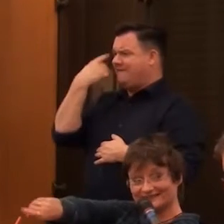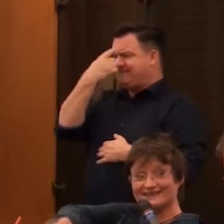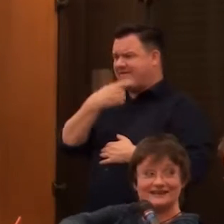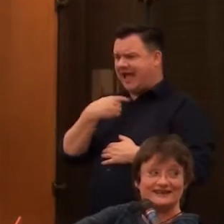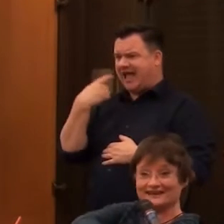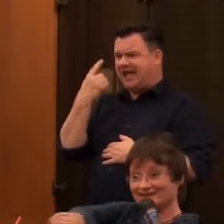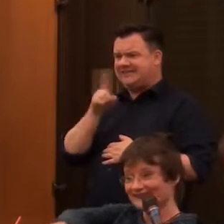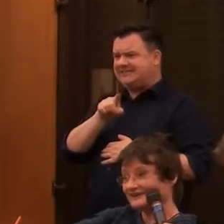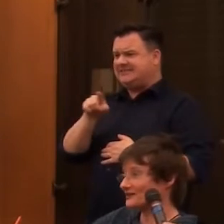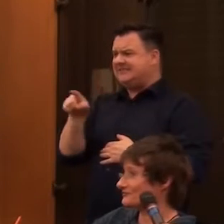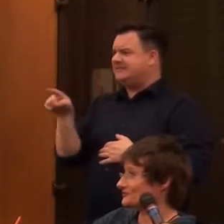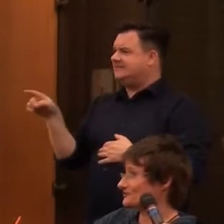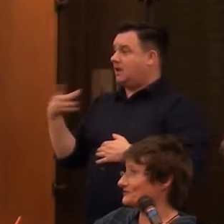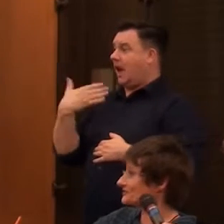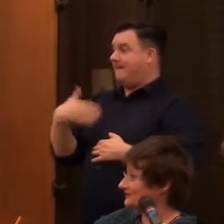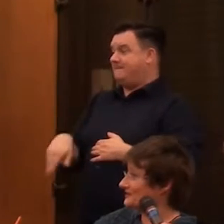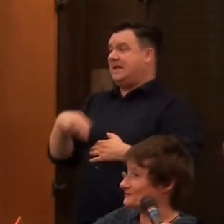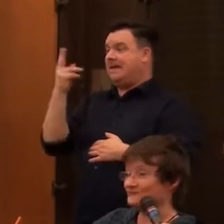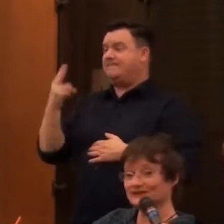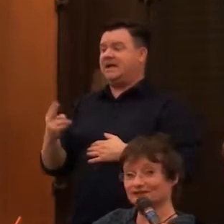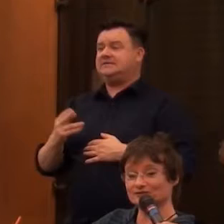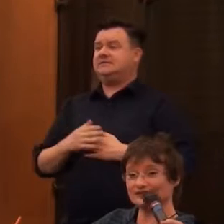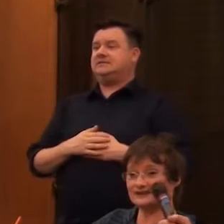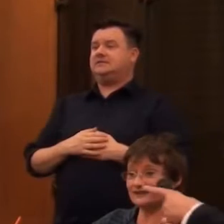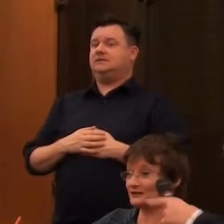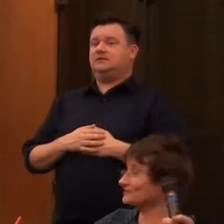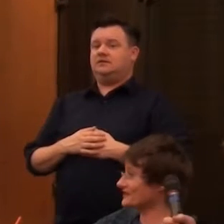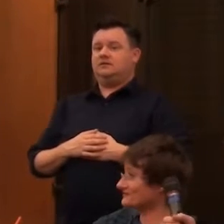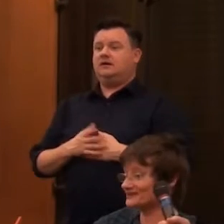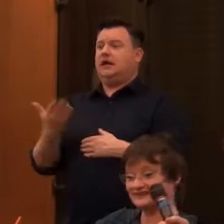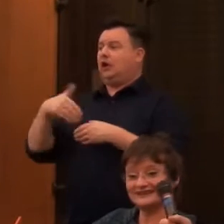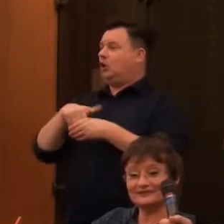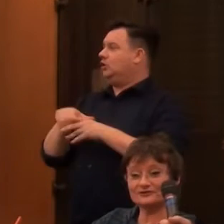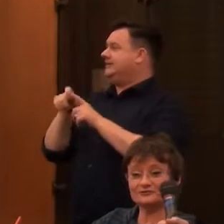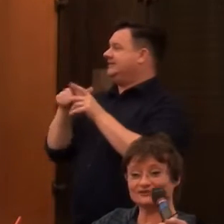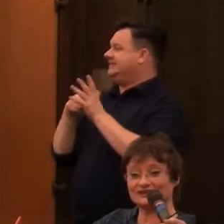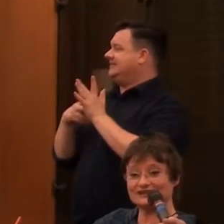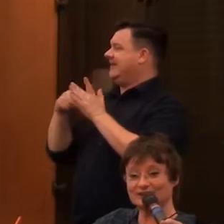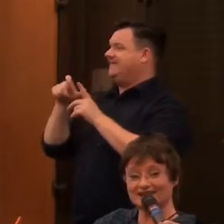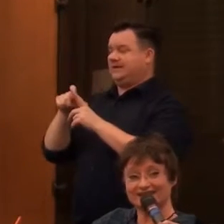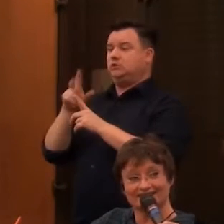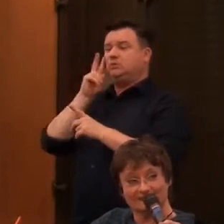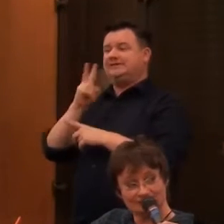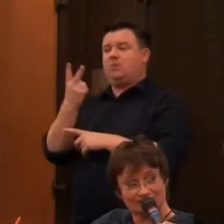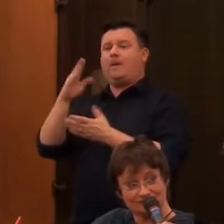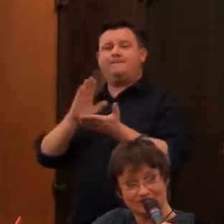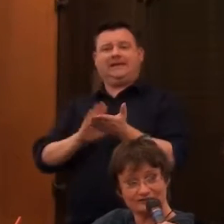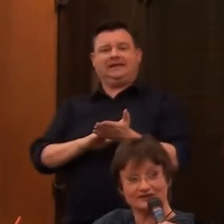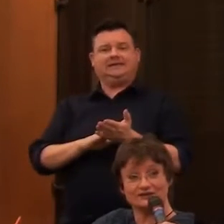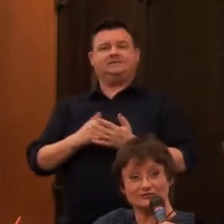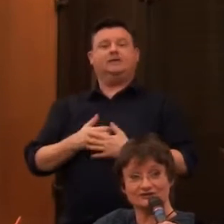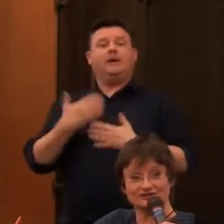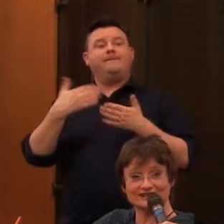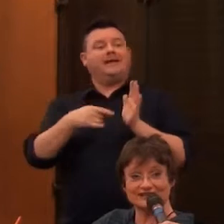in here that I've done, including David, which we'll see in a minute. We've done